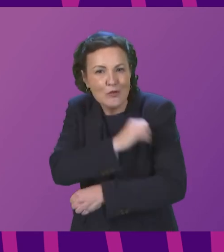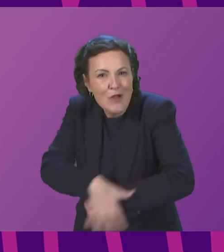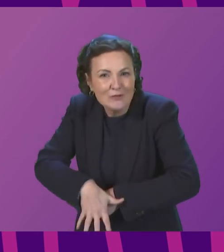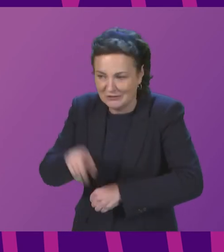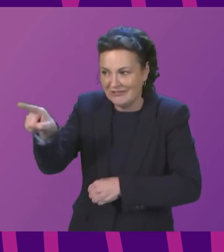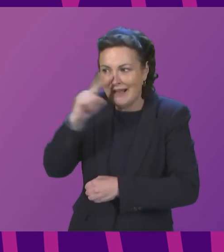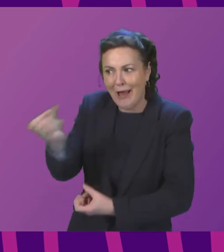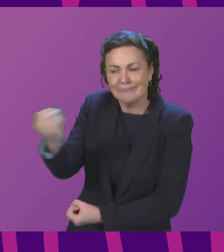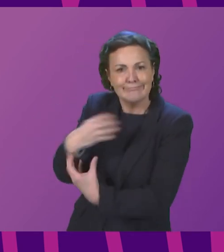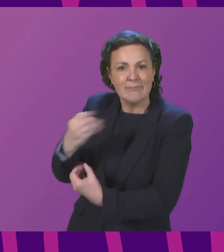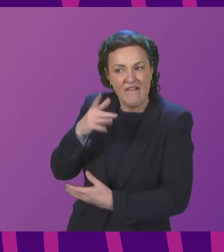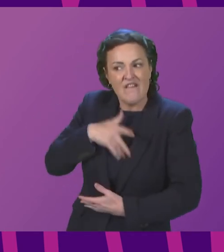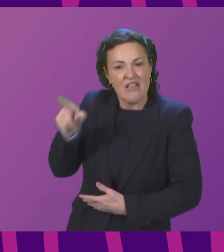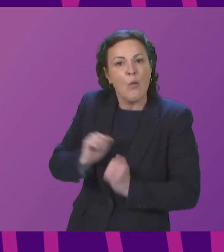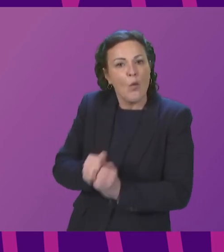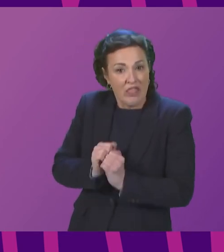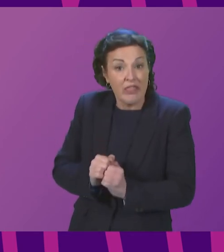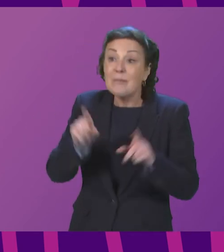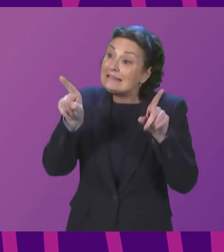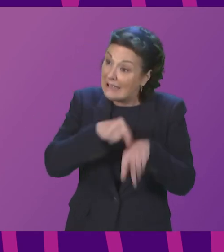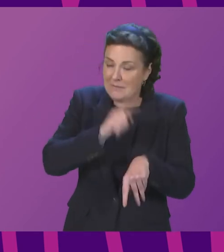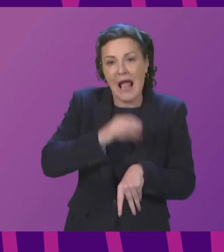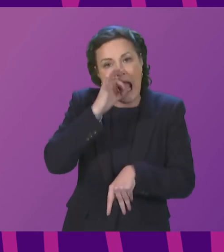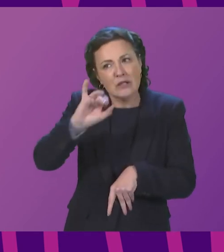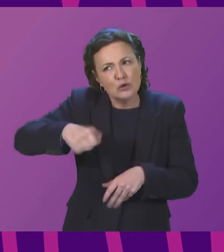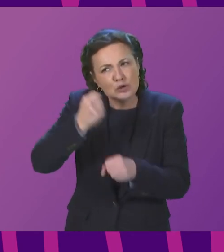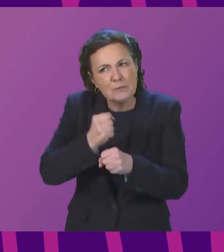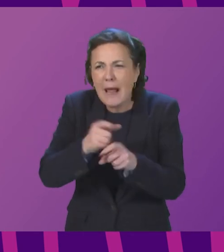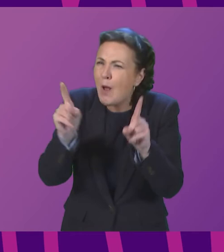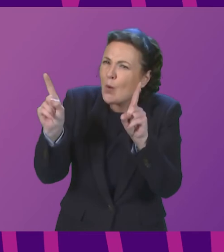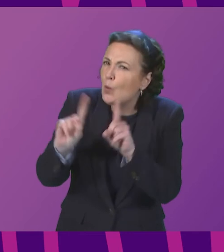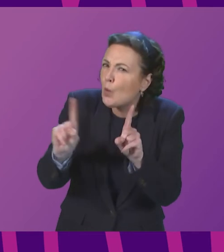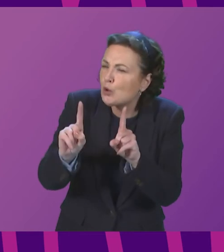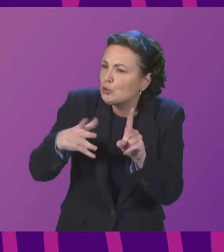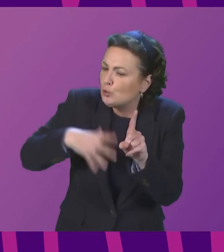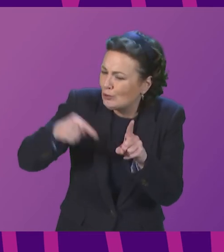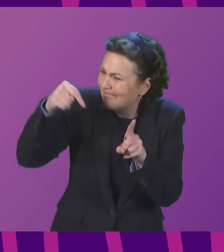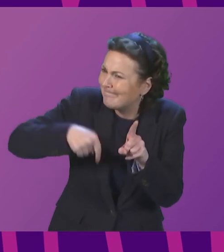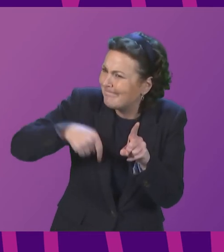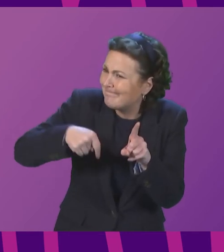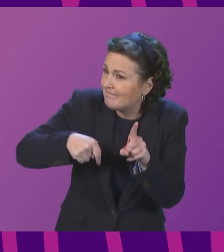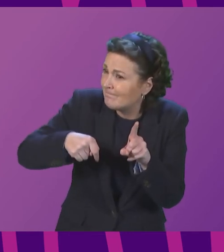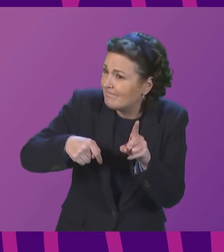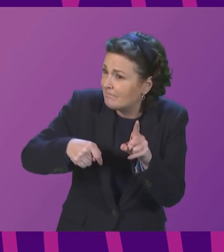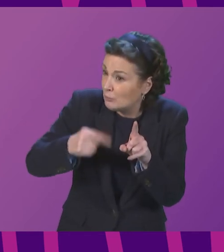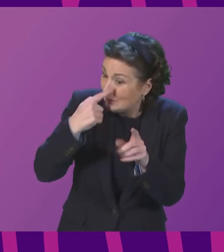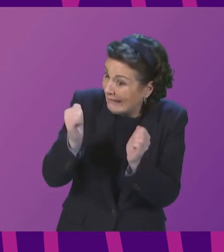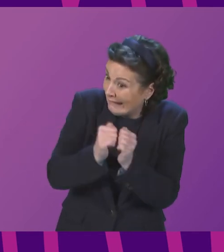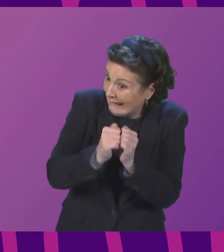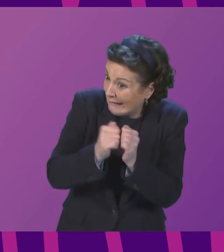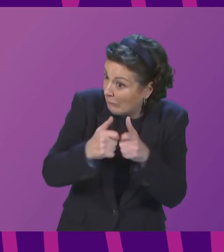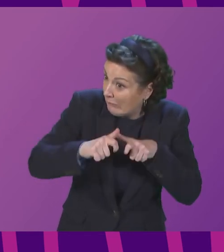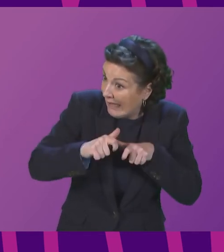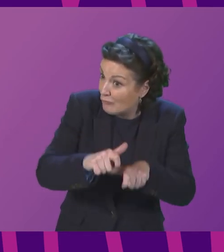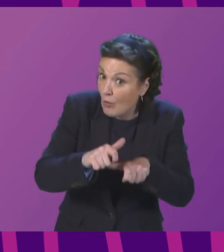would be very beneficial. And also to find out for the Scottish Government as to how they want to progress this would, as I say, mean that we keep this petition